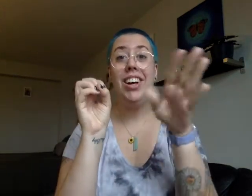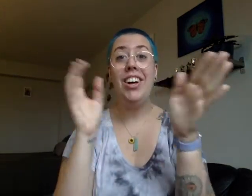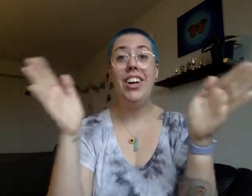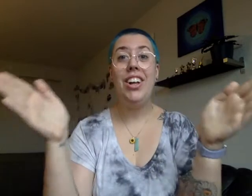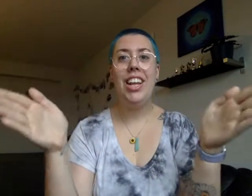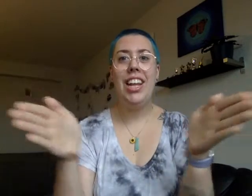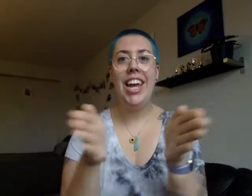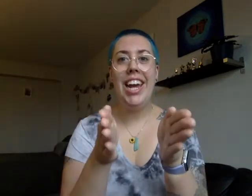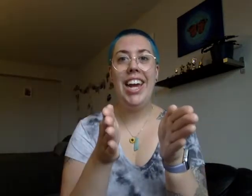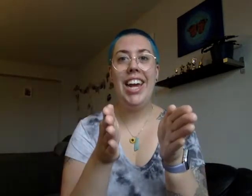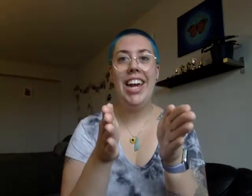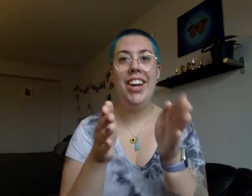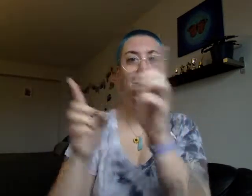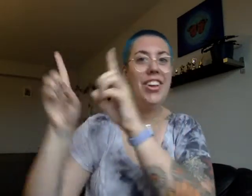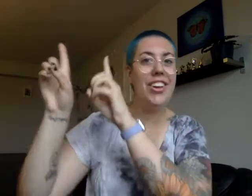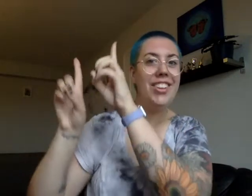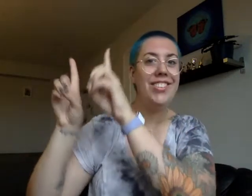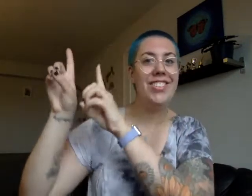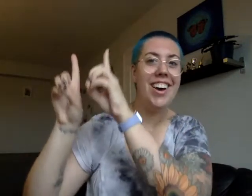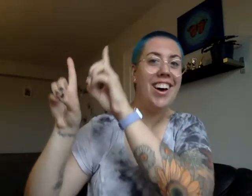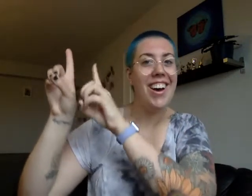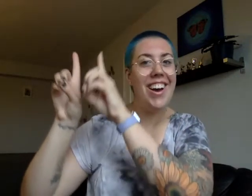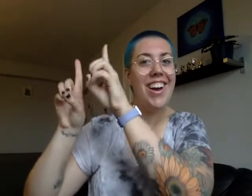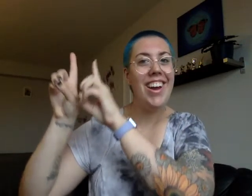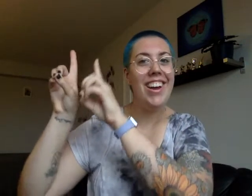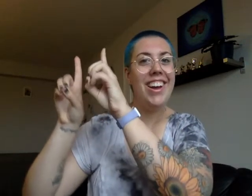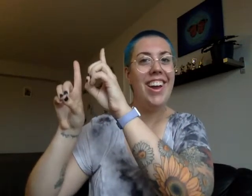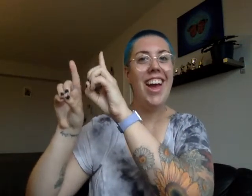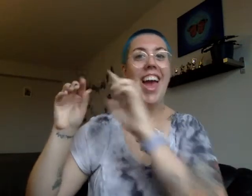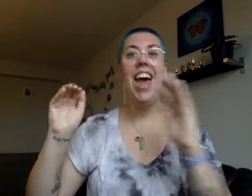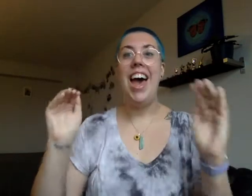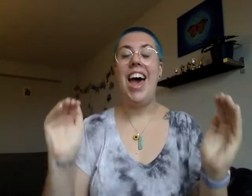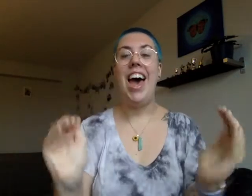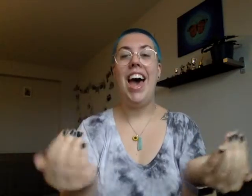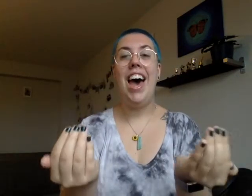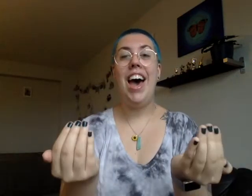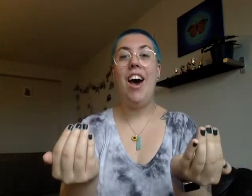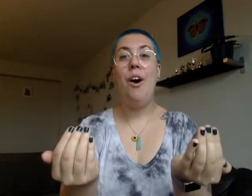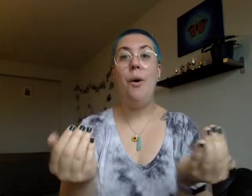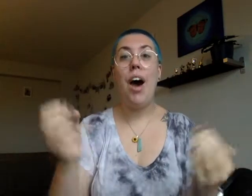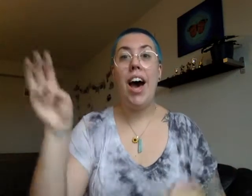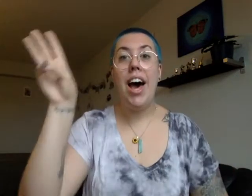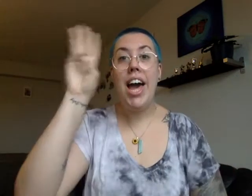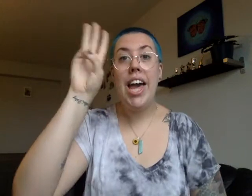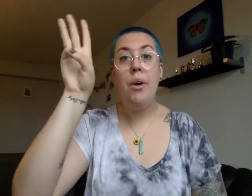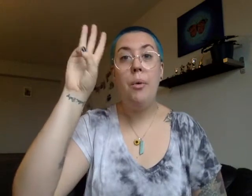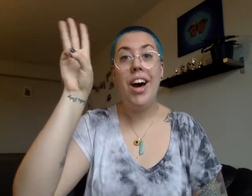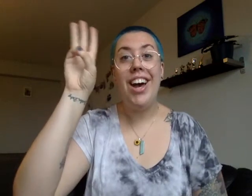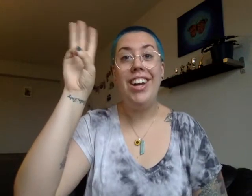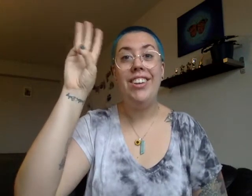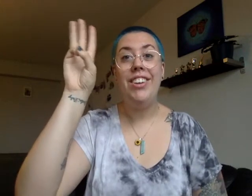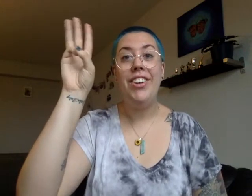little star. How I wonder